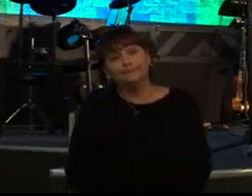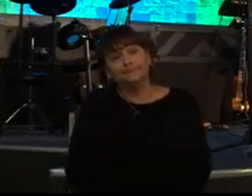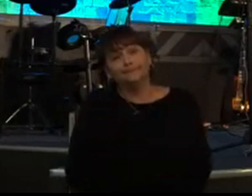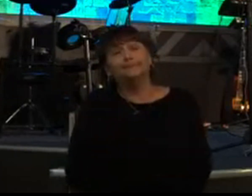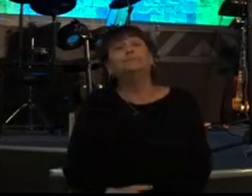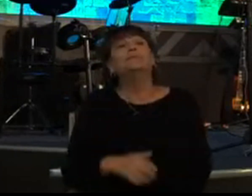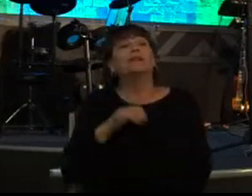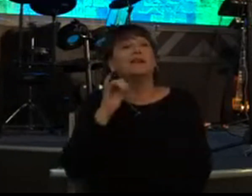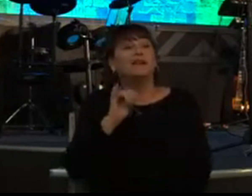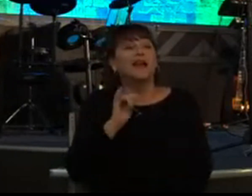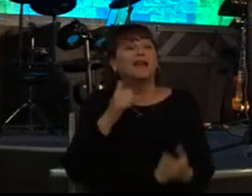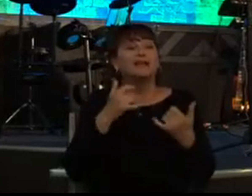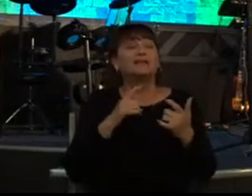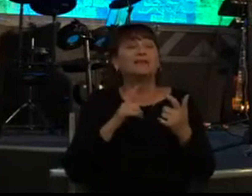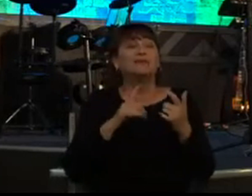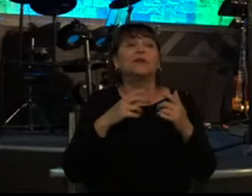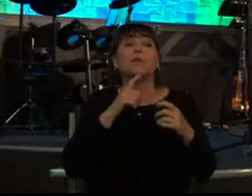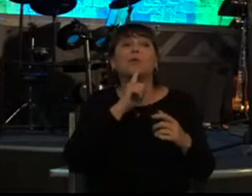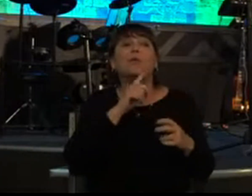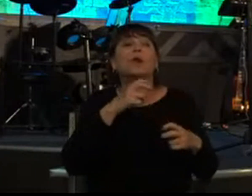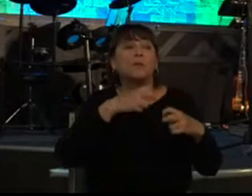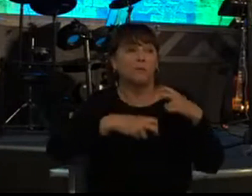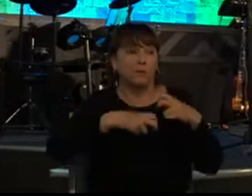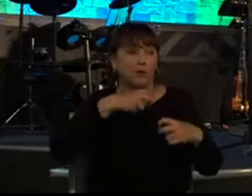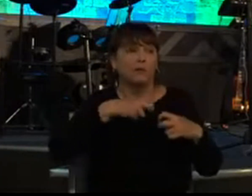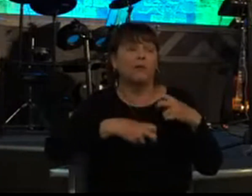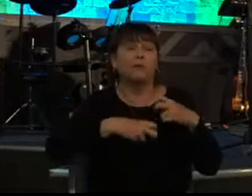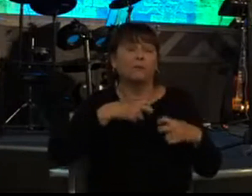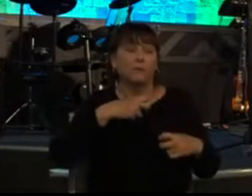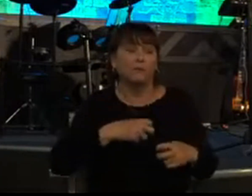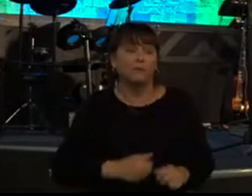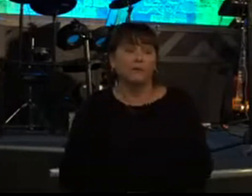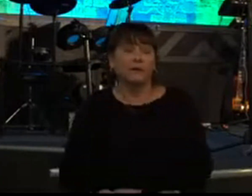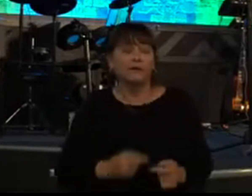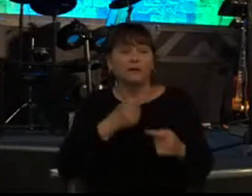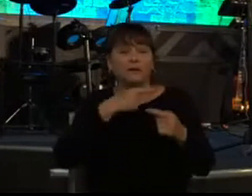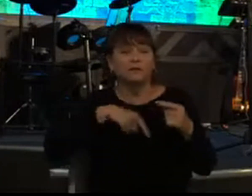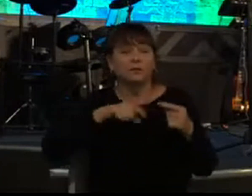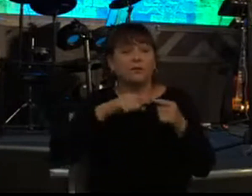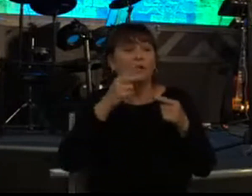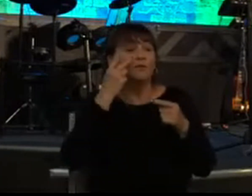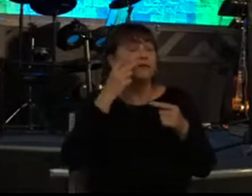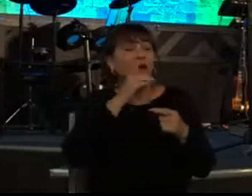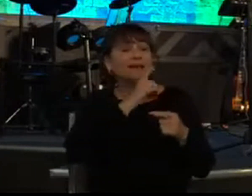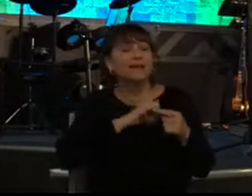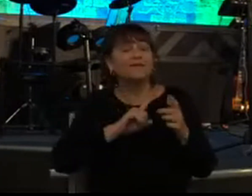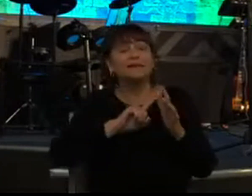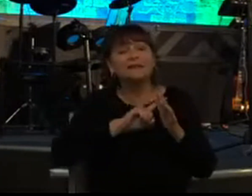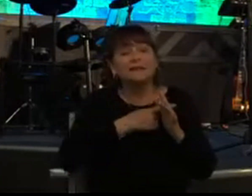this was a real problem and that's when we saw david start to brainstorm